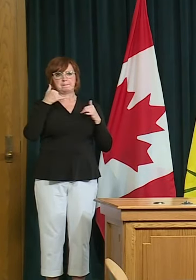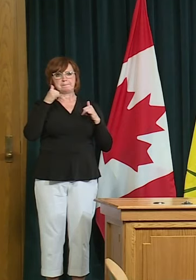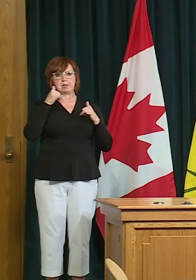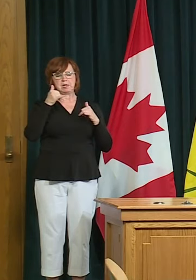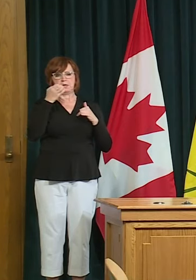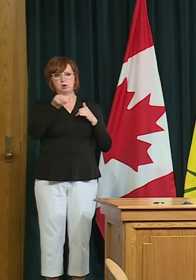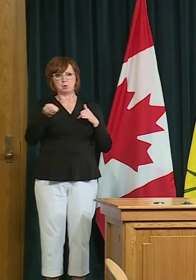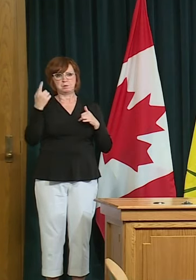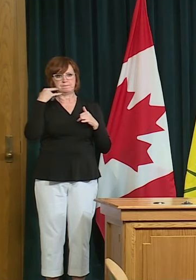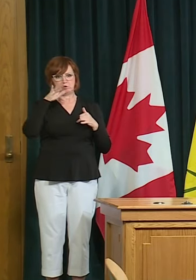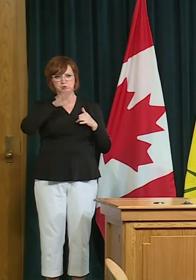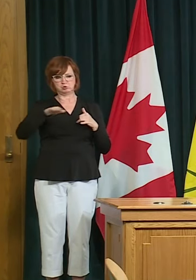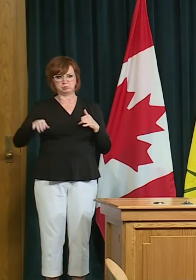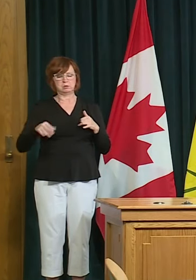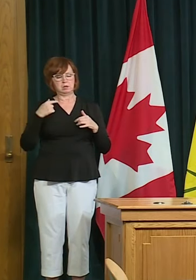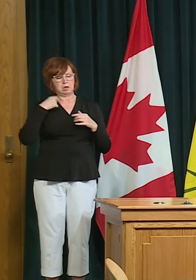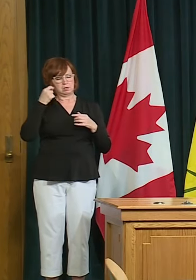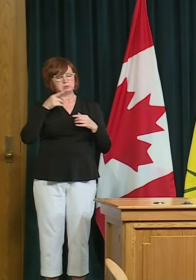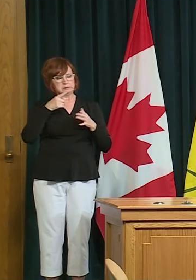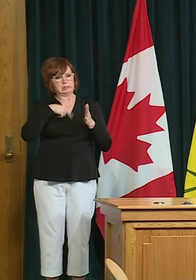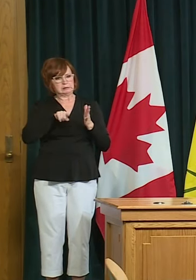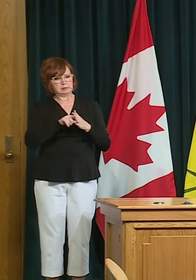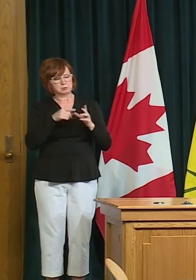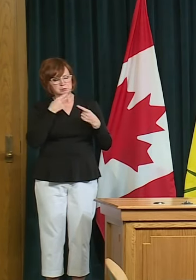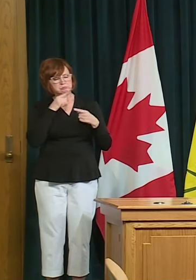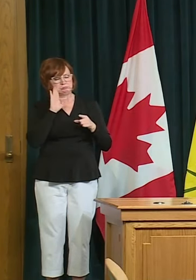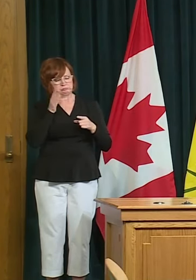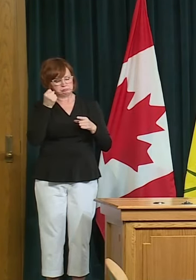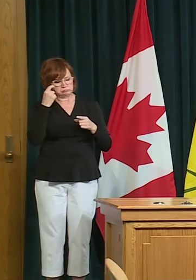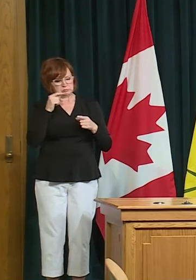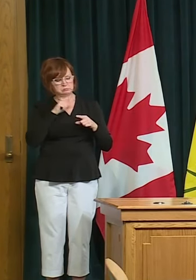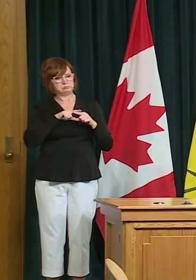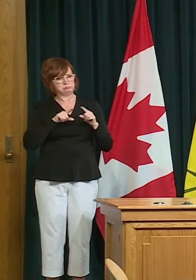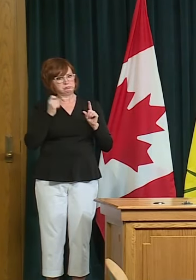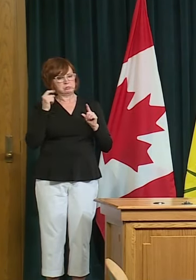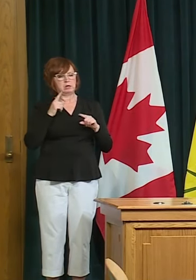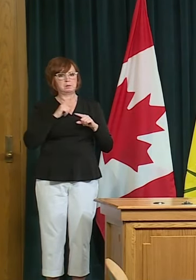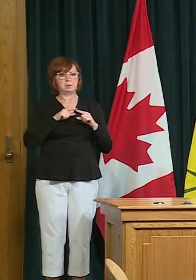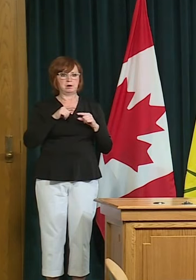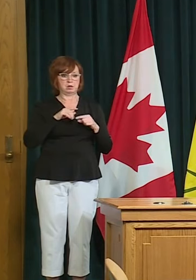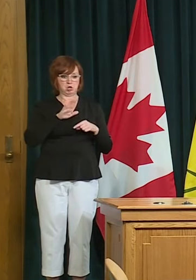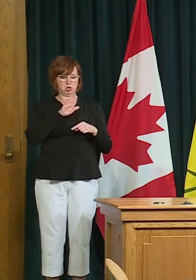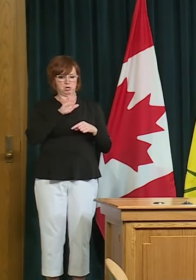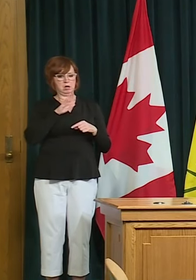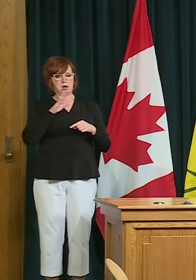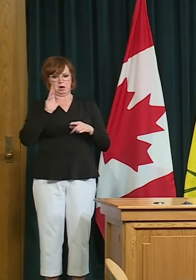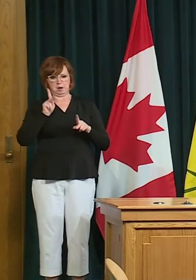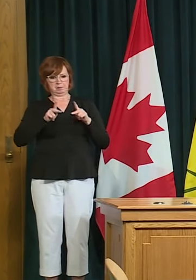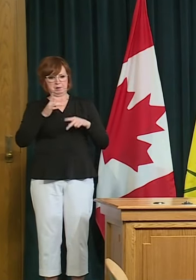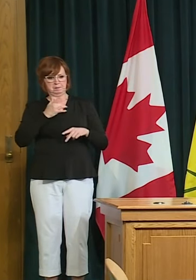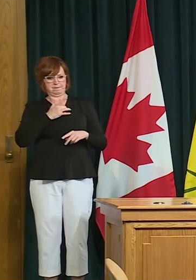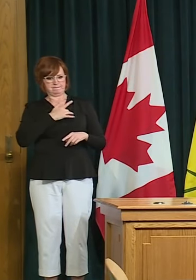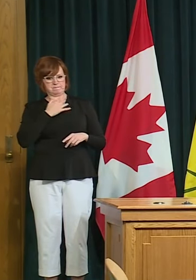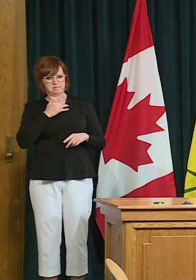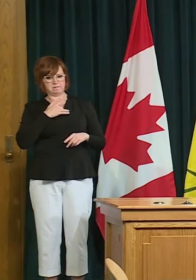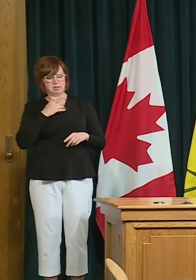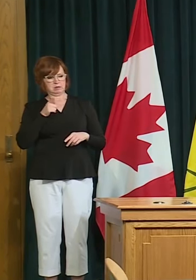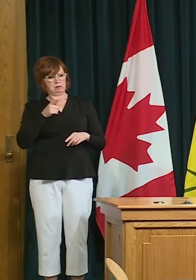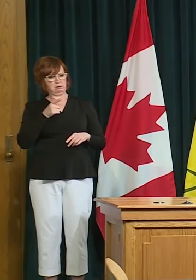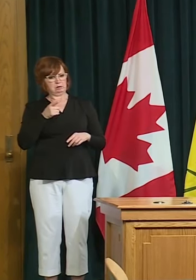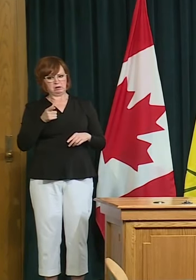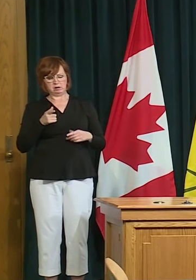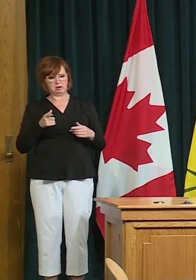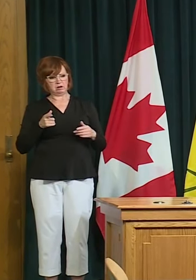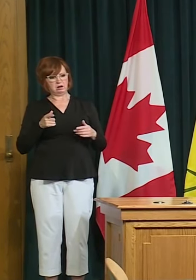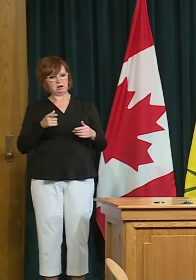for these but what is your response to some that are saying that it's taken too long for the provincial government to consider and factor in children and